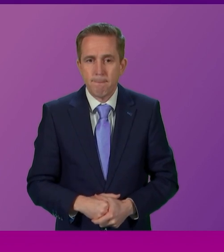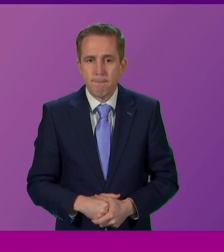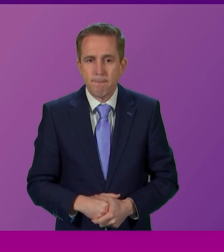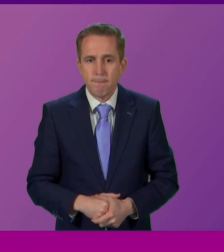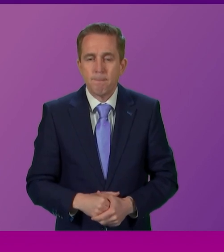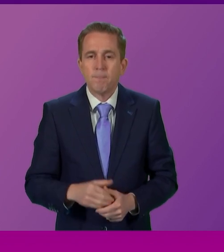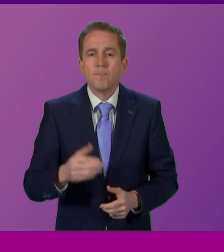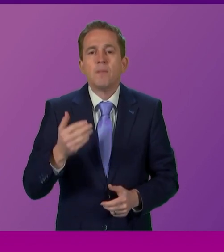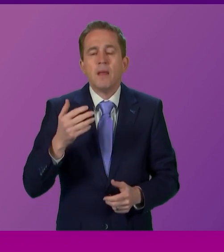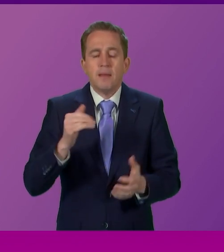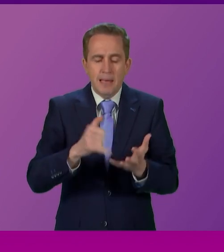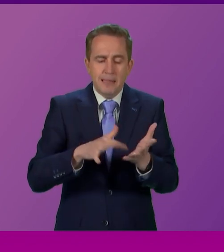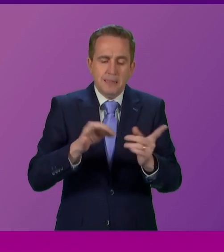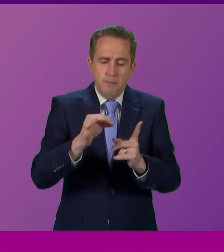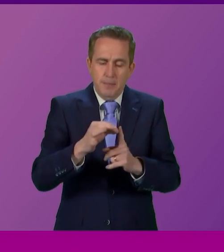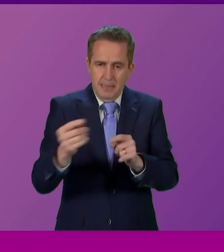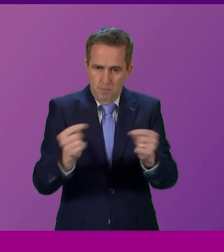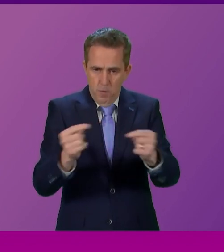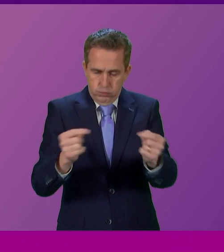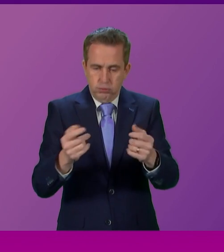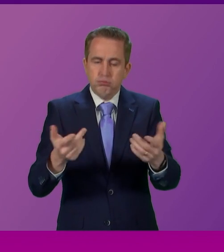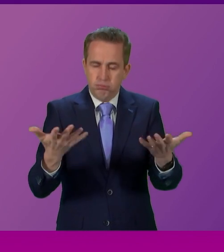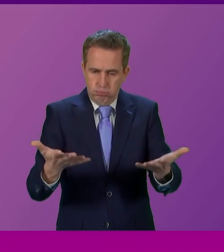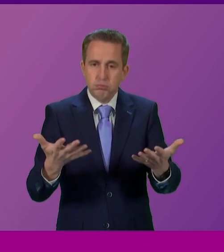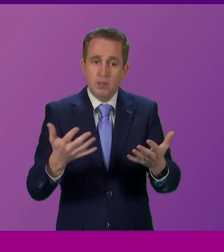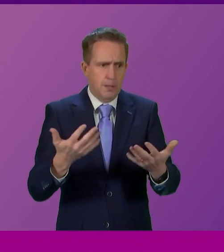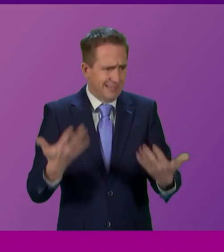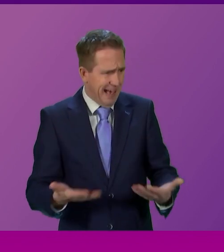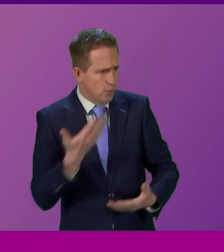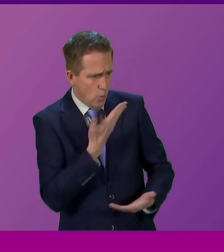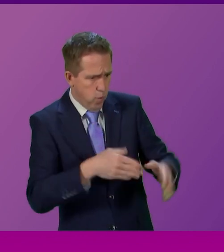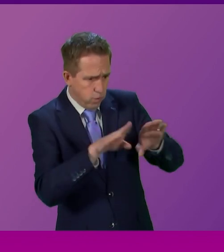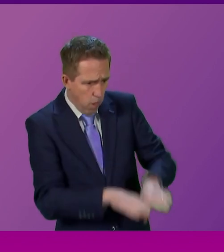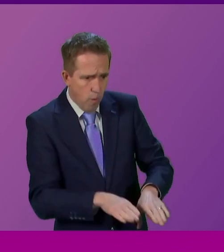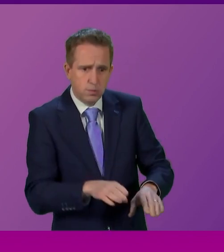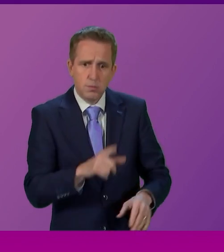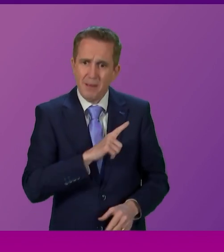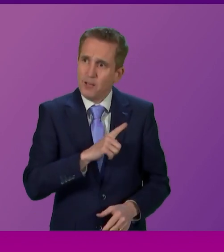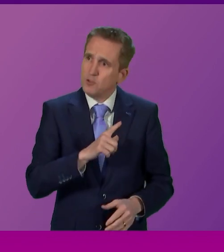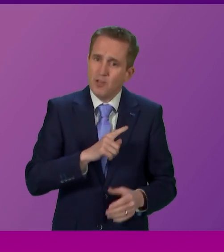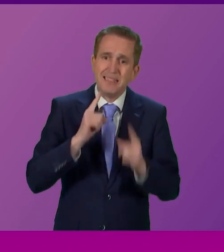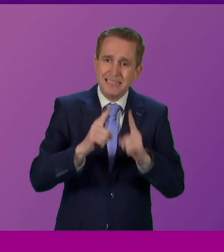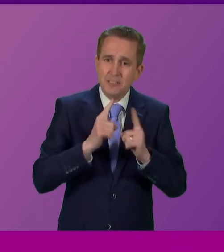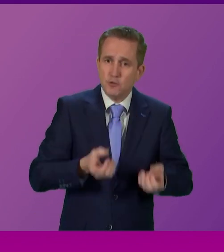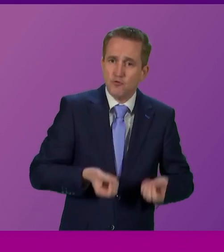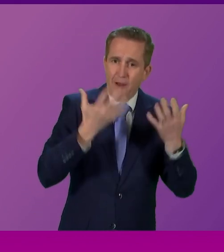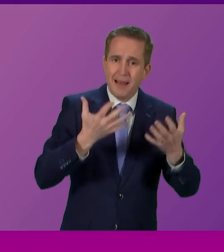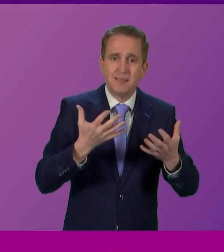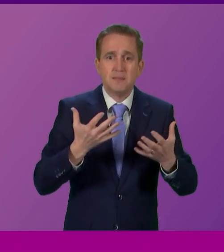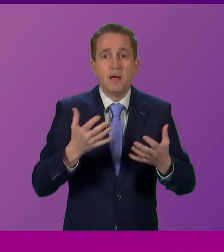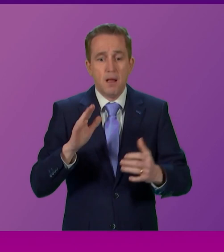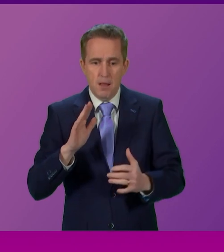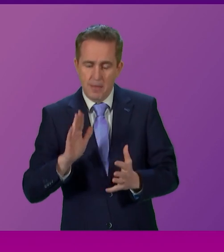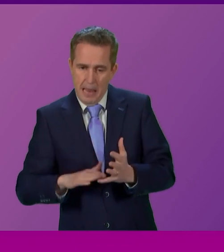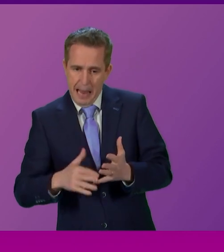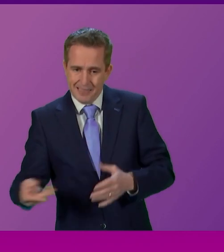the nationalist motion today with schools closed across Scotland in the first national teachers strike in 40 years. The last offer